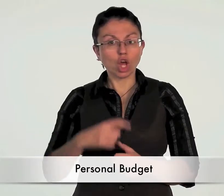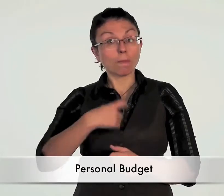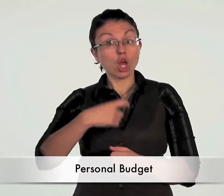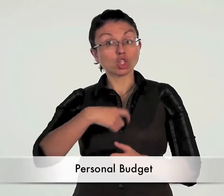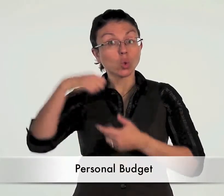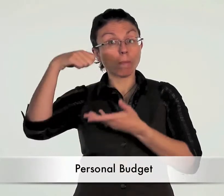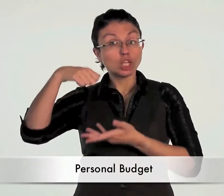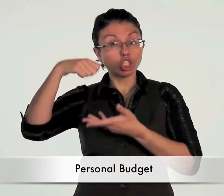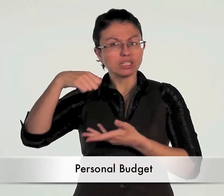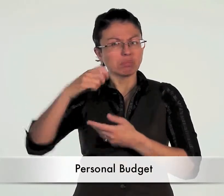Personal budget.